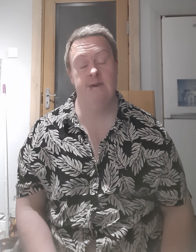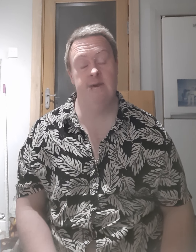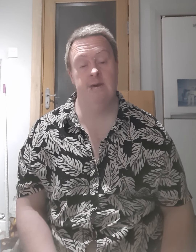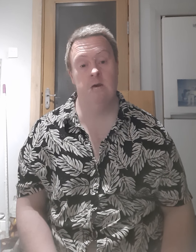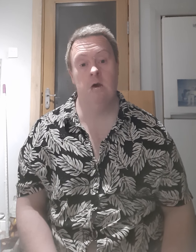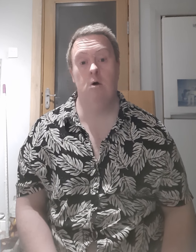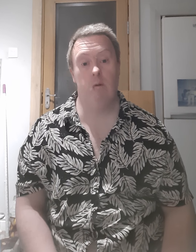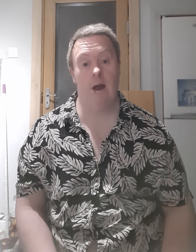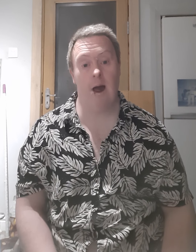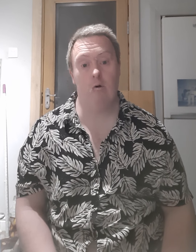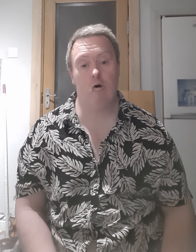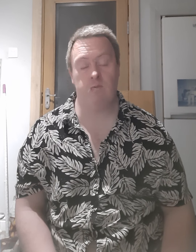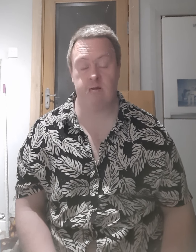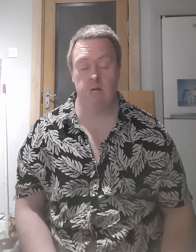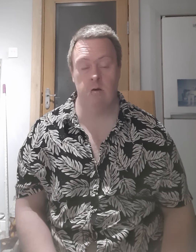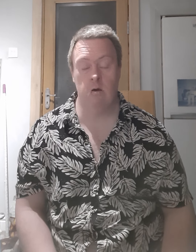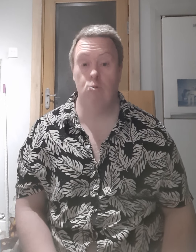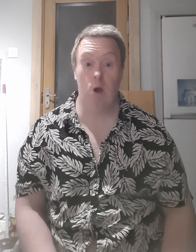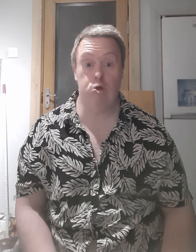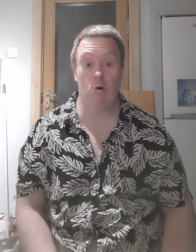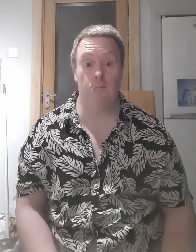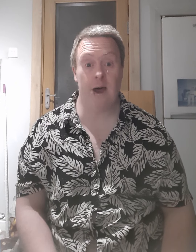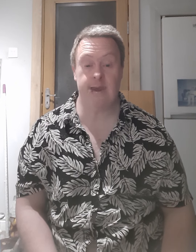where your handcuffs went to your back